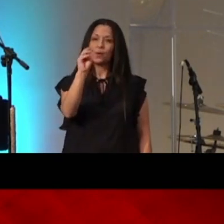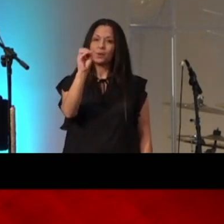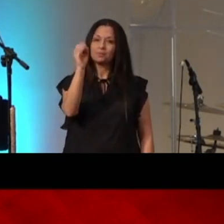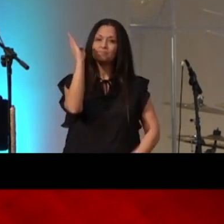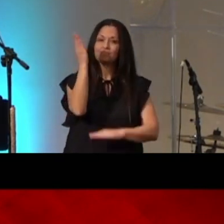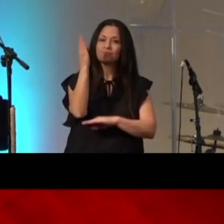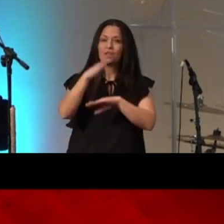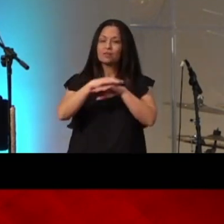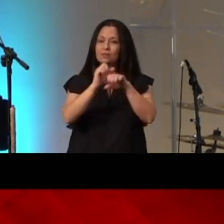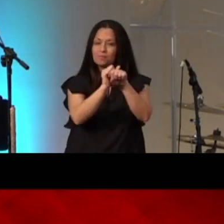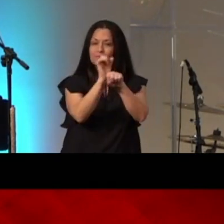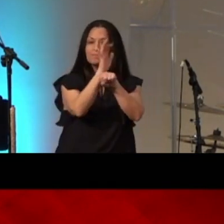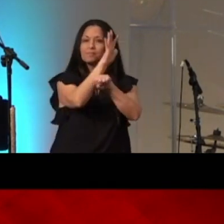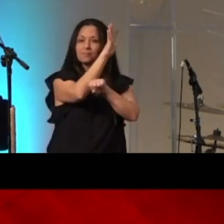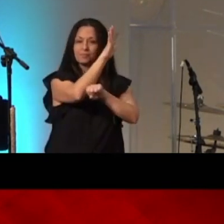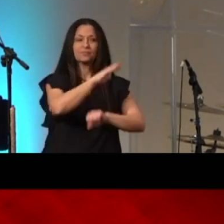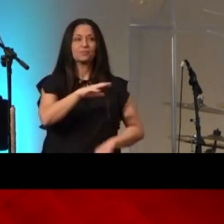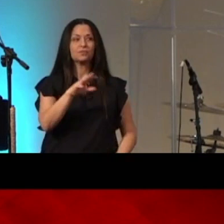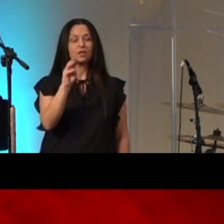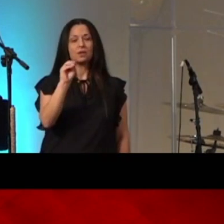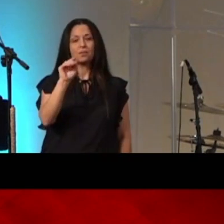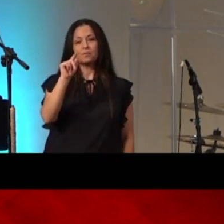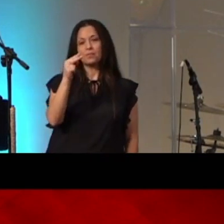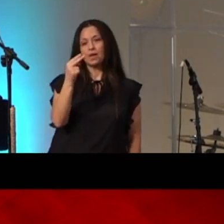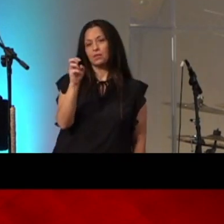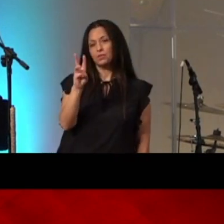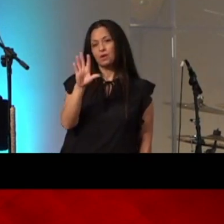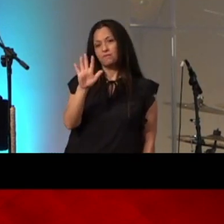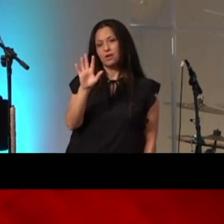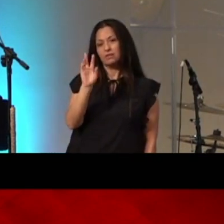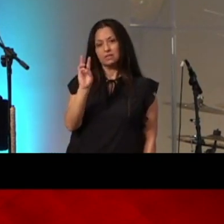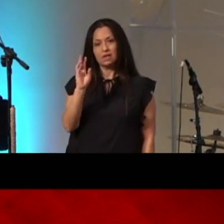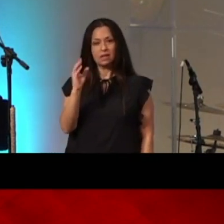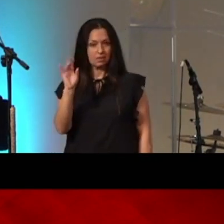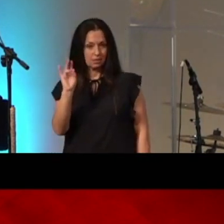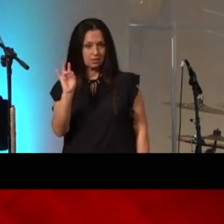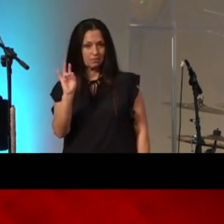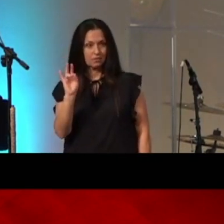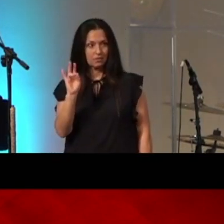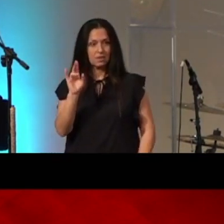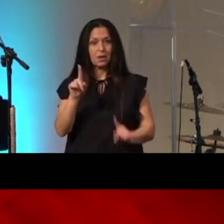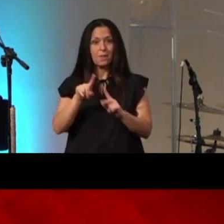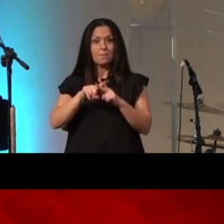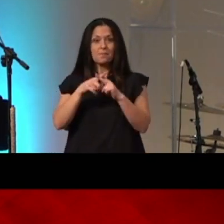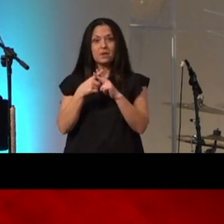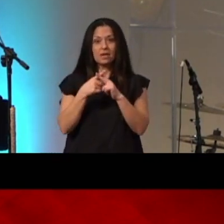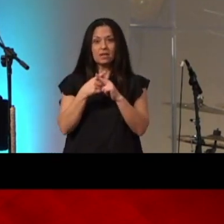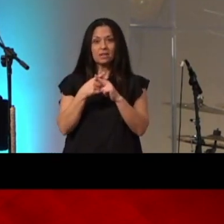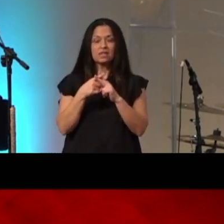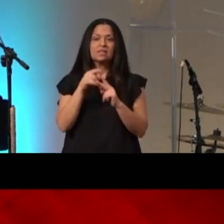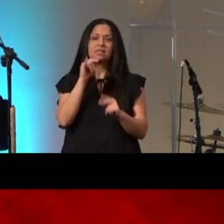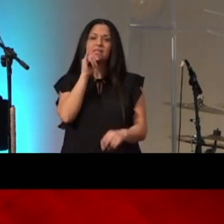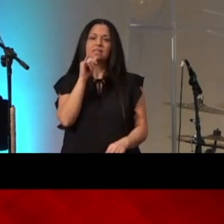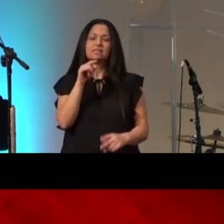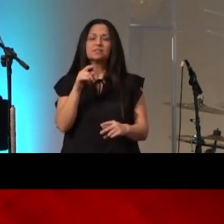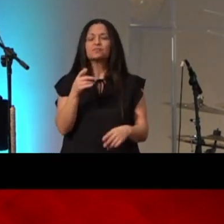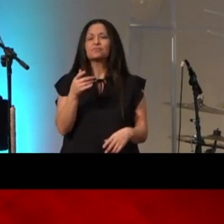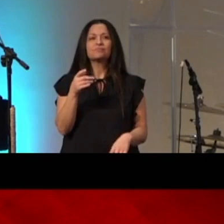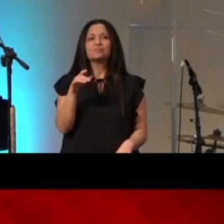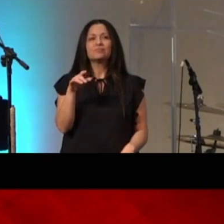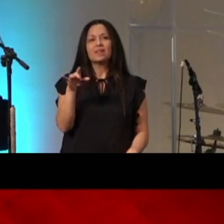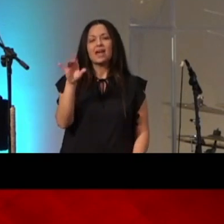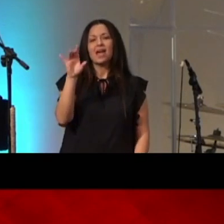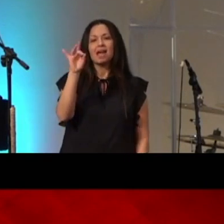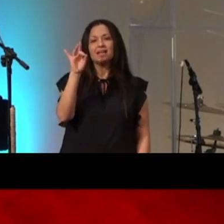6 and 7 and um the beginning of the sermon is called the beatitudes which is a latin word that just means